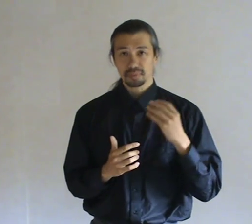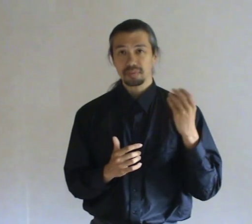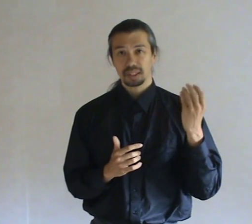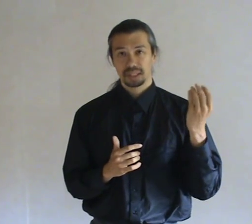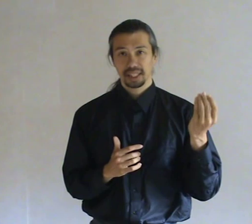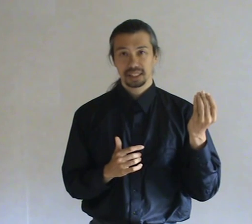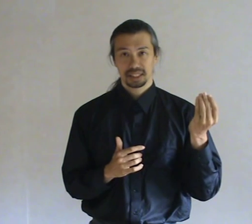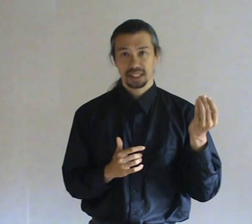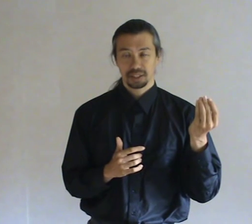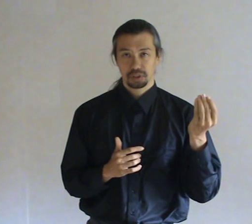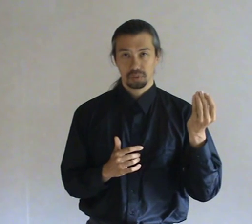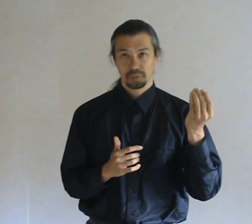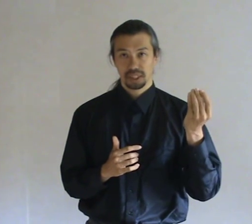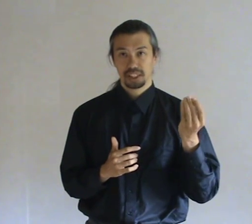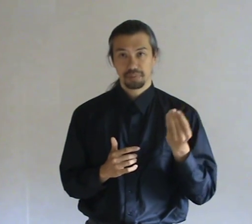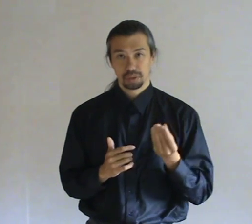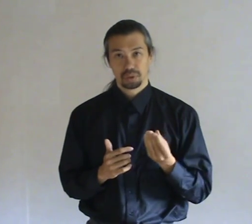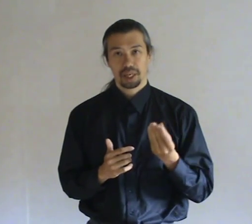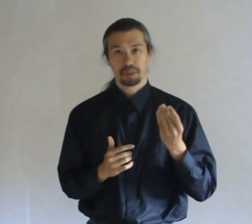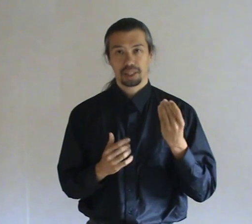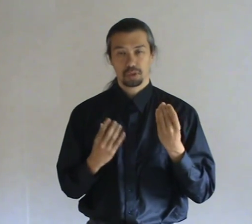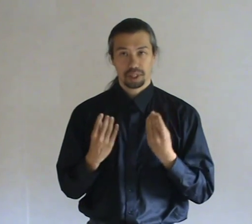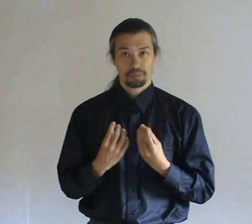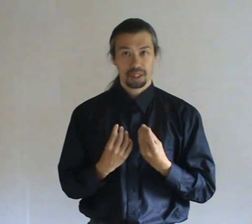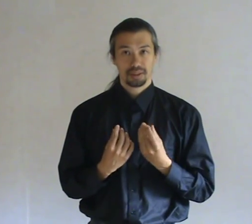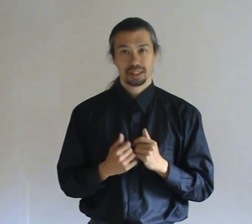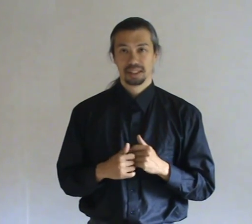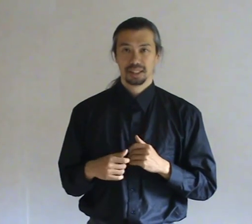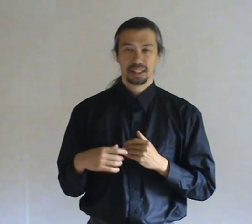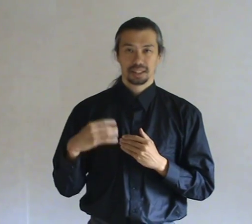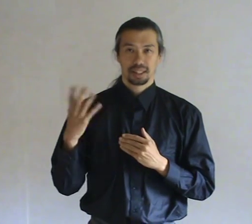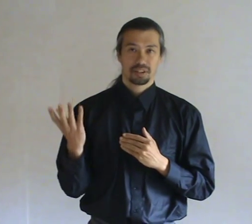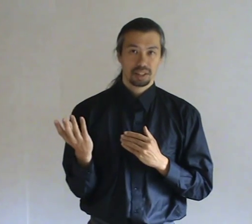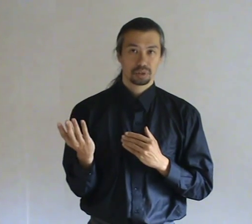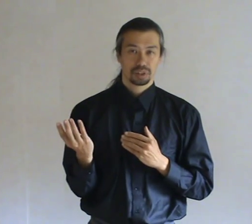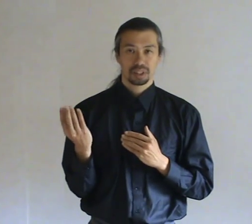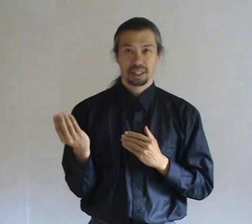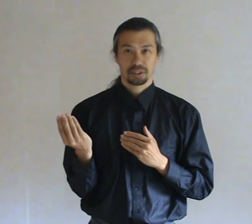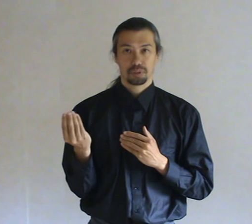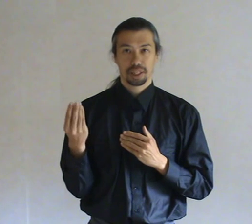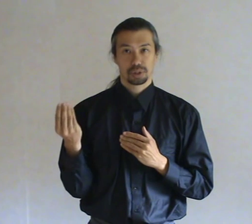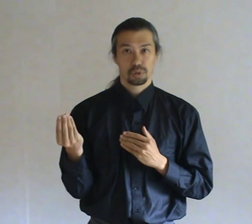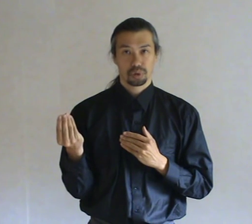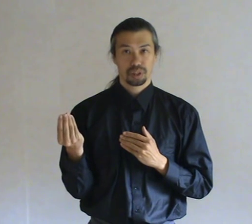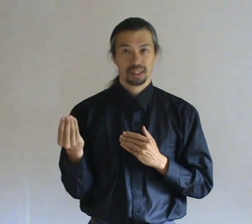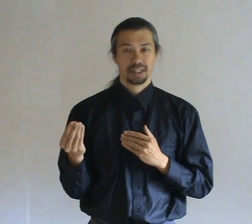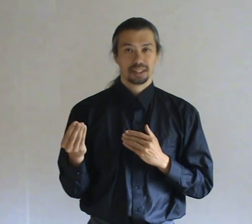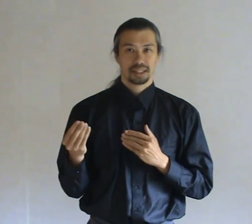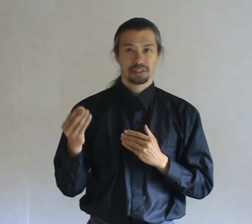The deity is there to teach me, to guide me, to help me. The death angels are there to make sure that